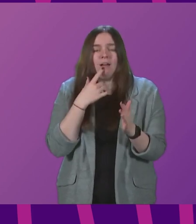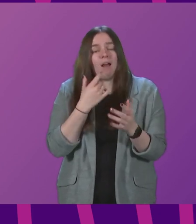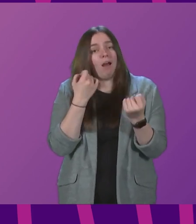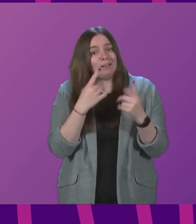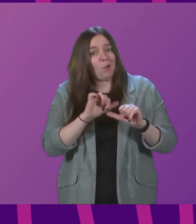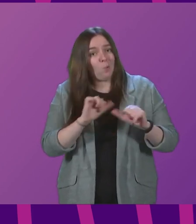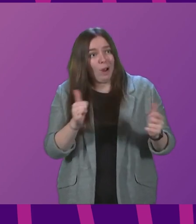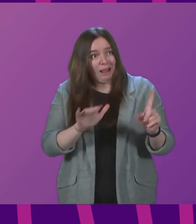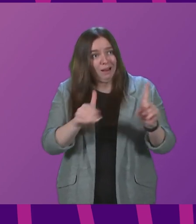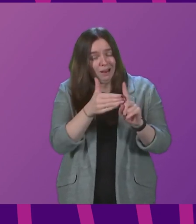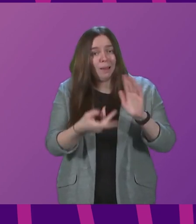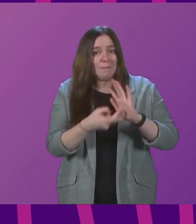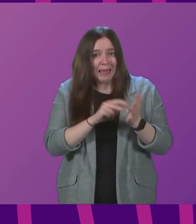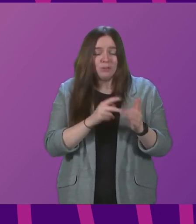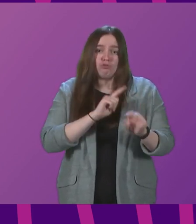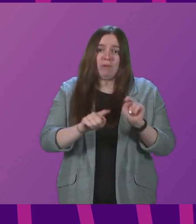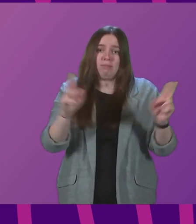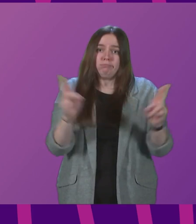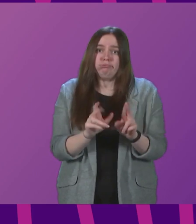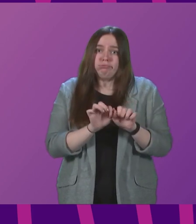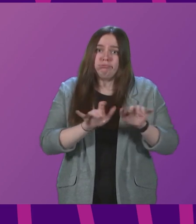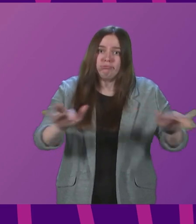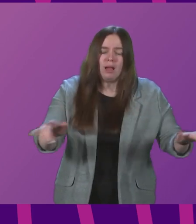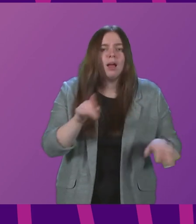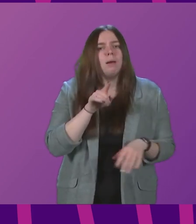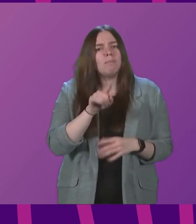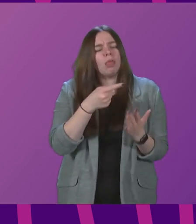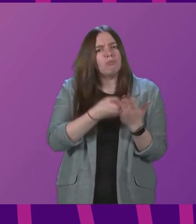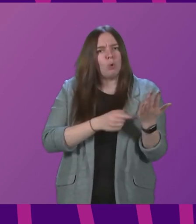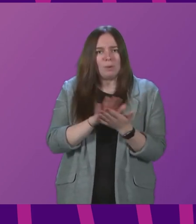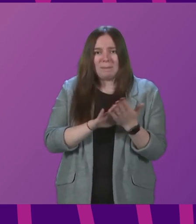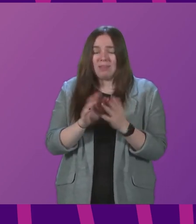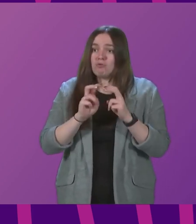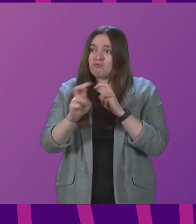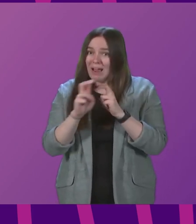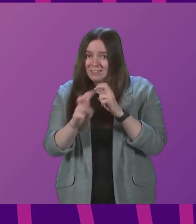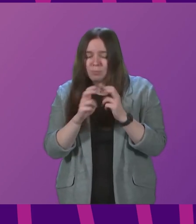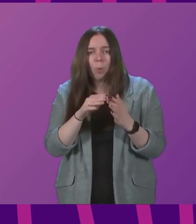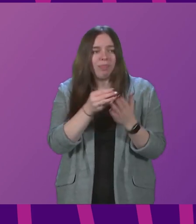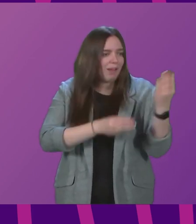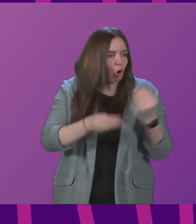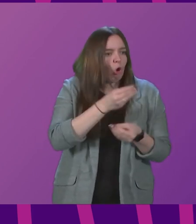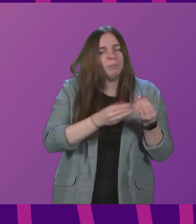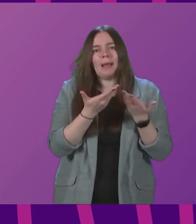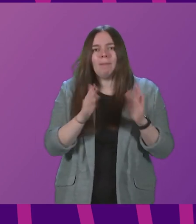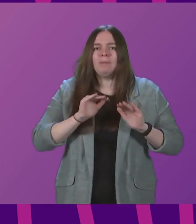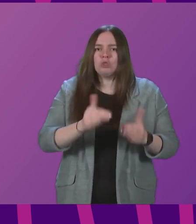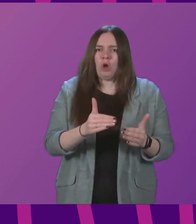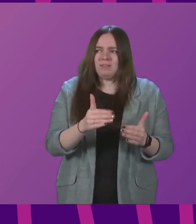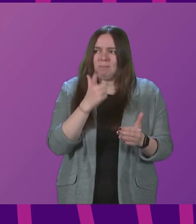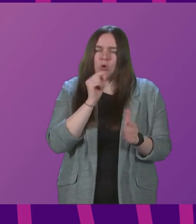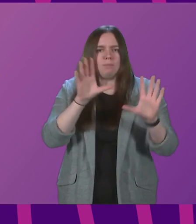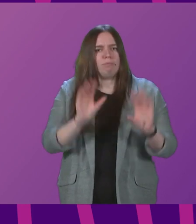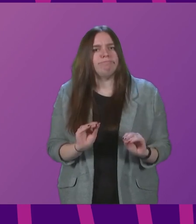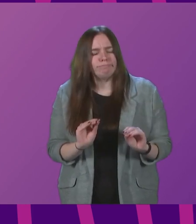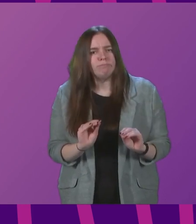in seeking to limit the spread of the virus, the rules could grind our transport network, our economy and public services to a halt. So